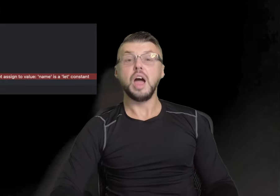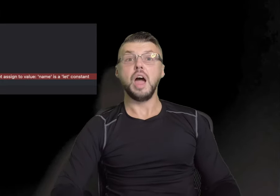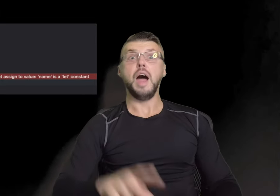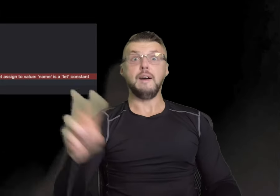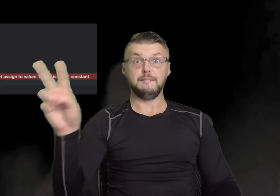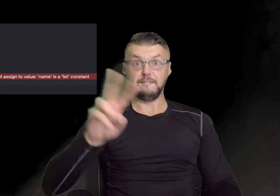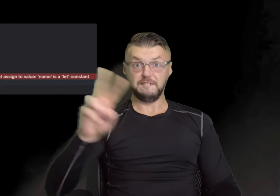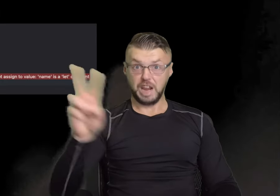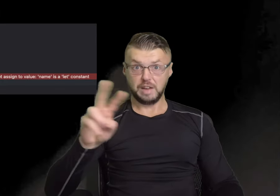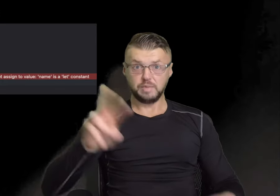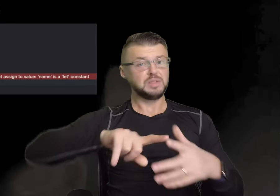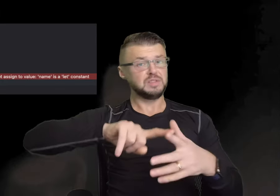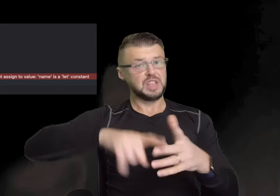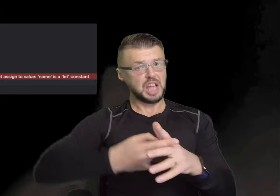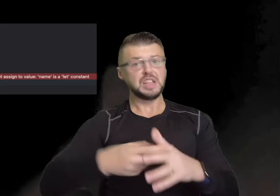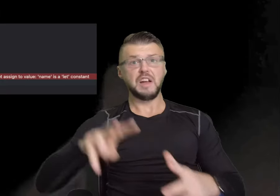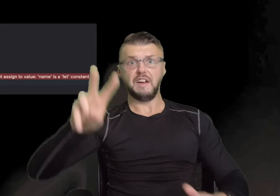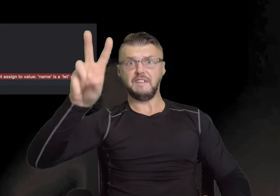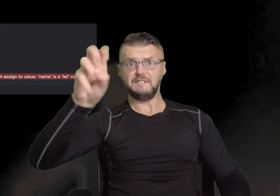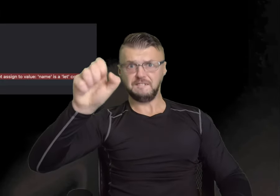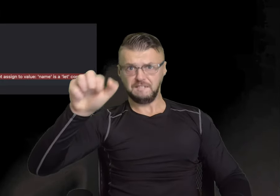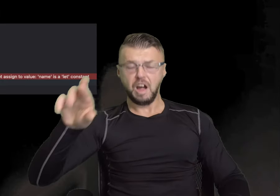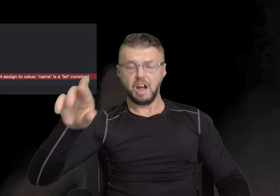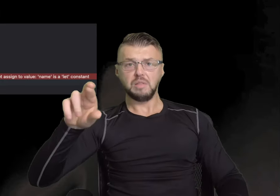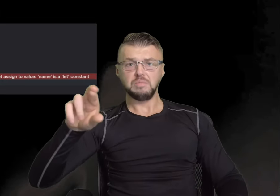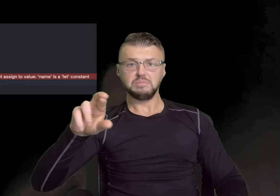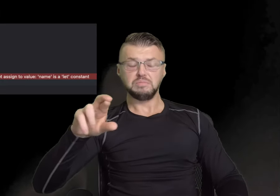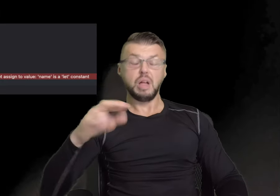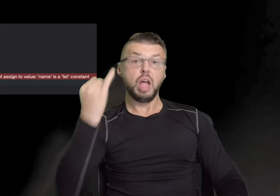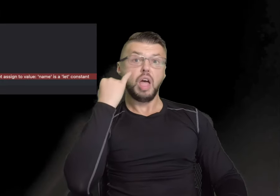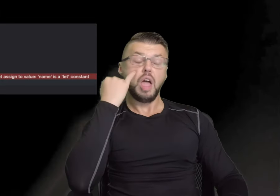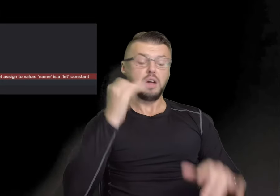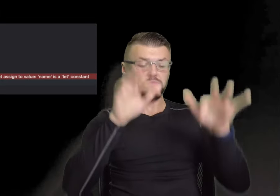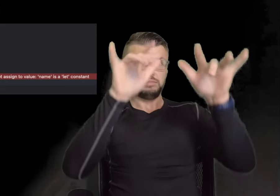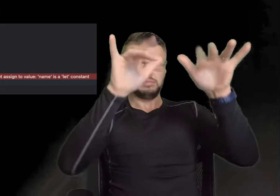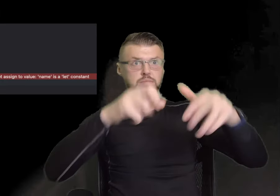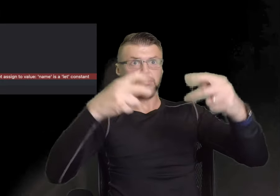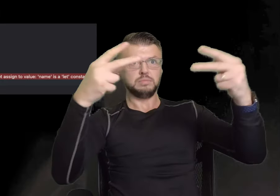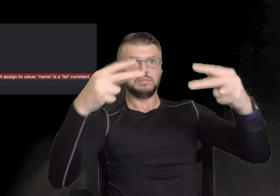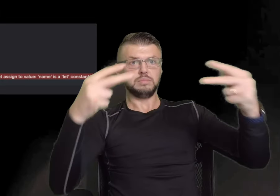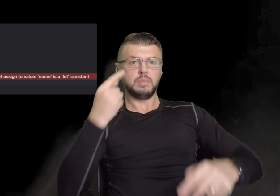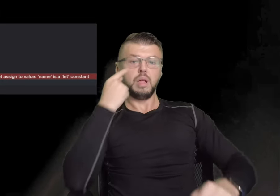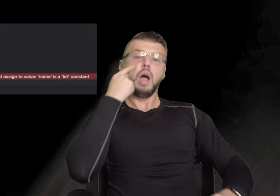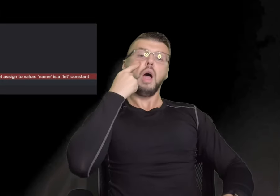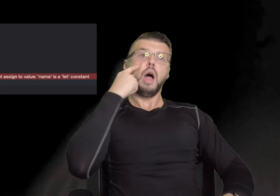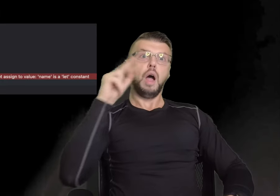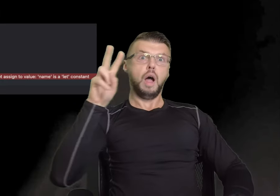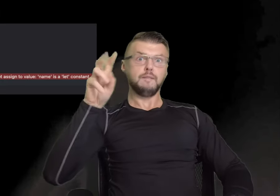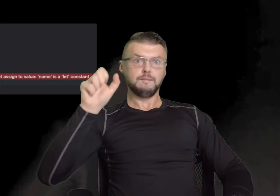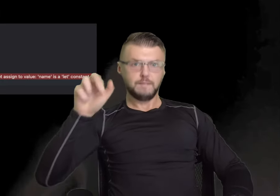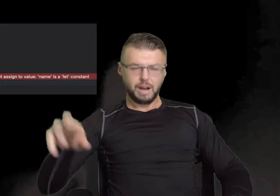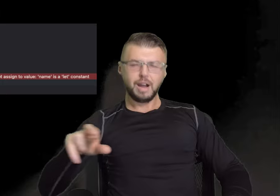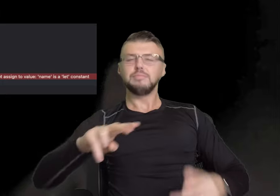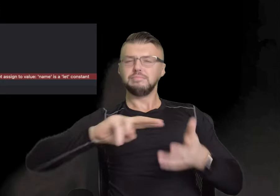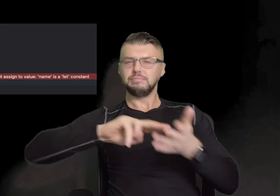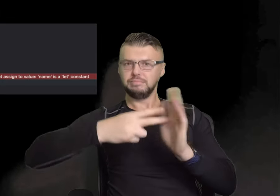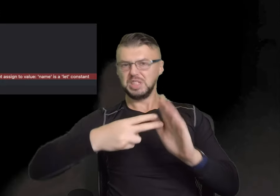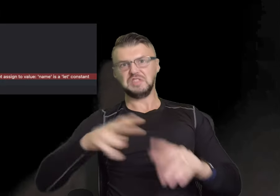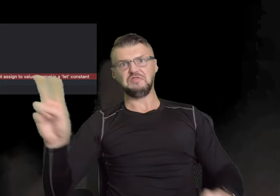Variable starts with var. If you spot in your program var, it means it is a variable.